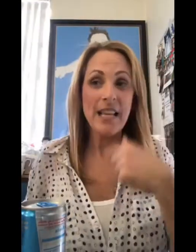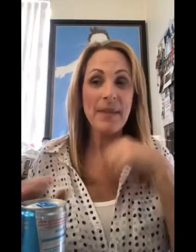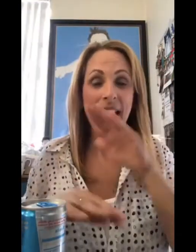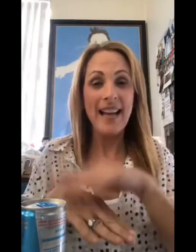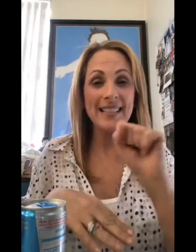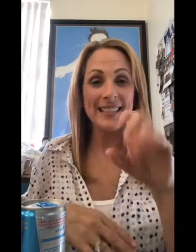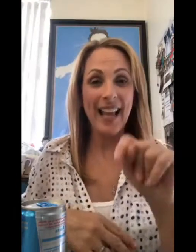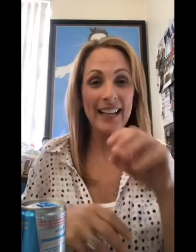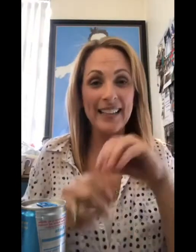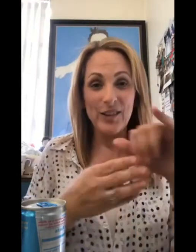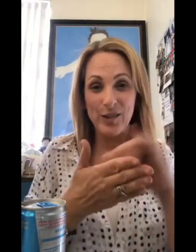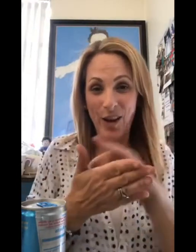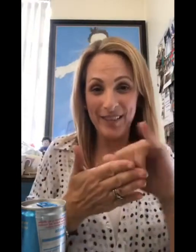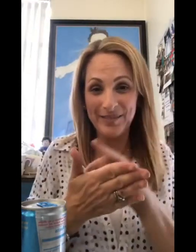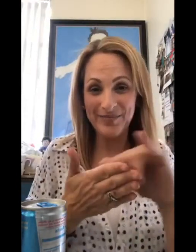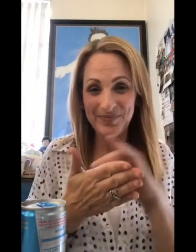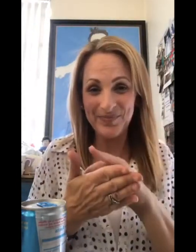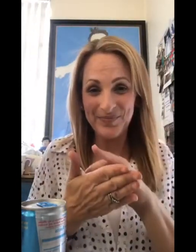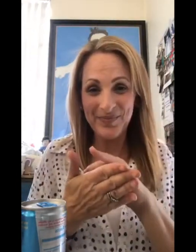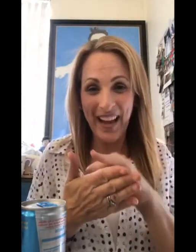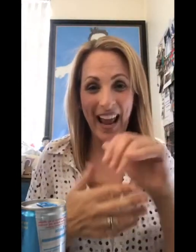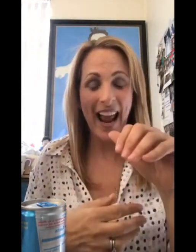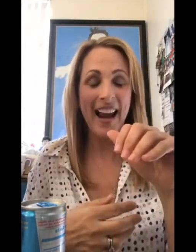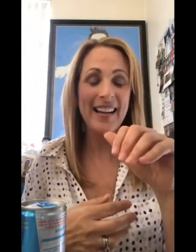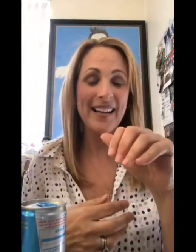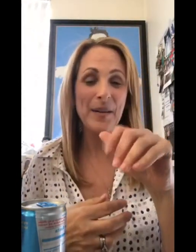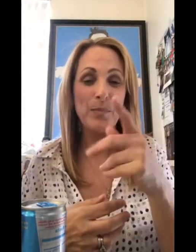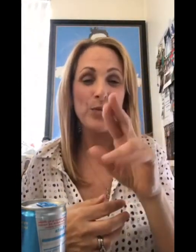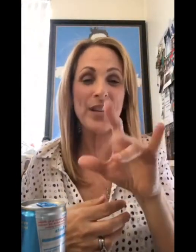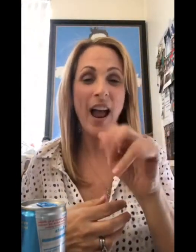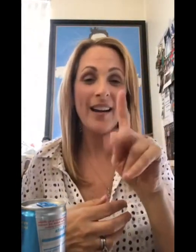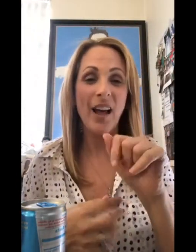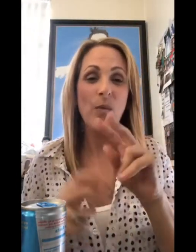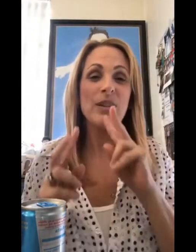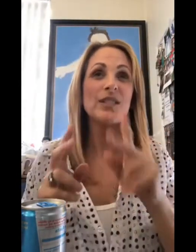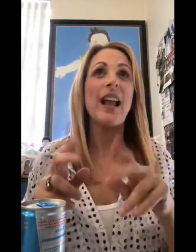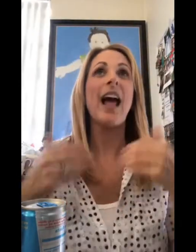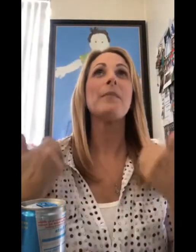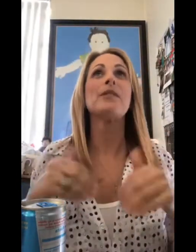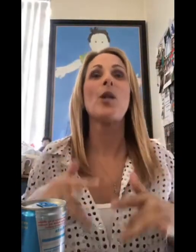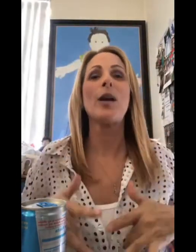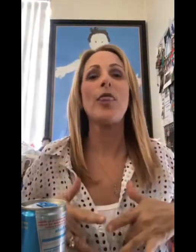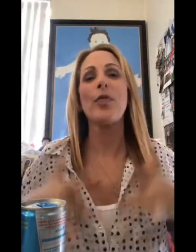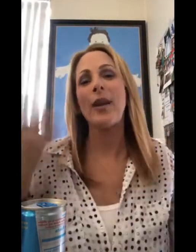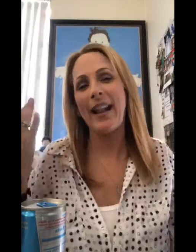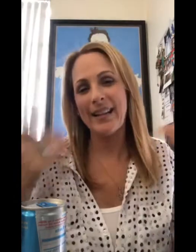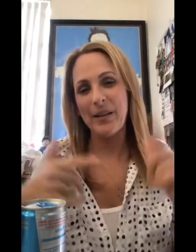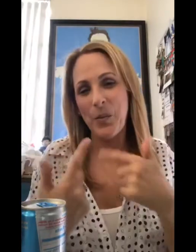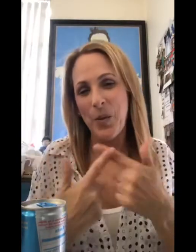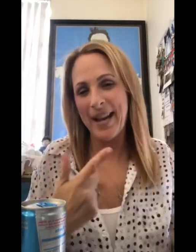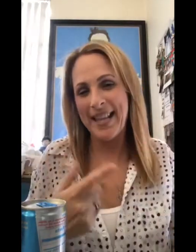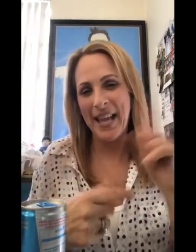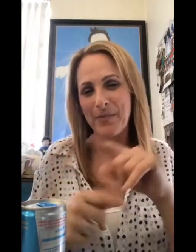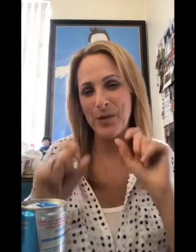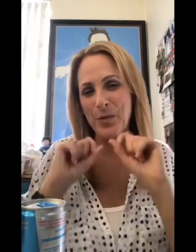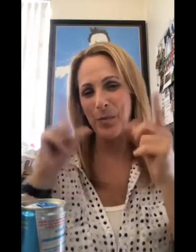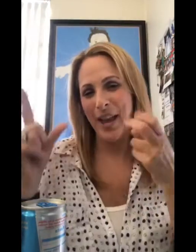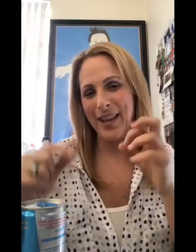Nayo came to see me on the set in New York City, and Priyanka was very thrilled when he came to